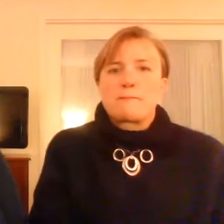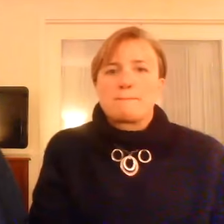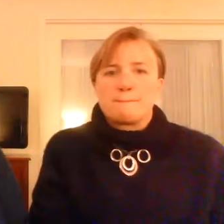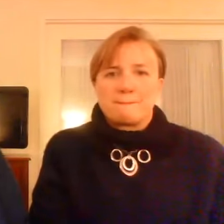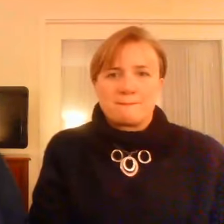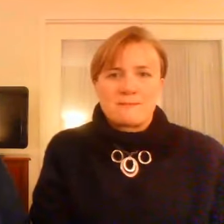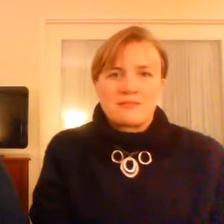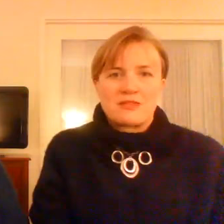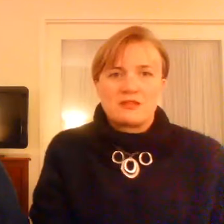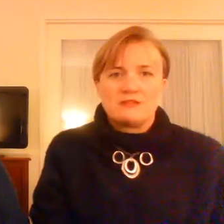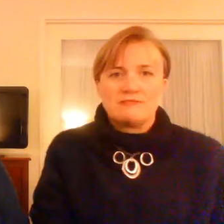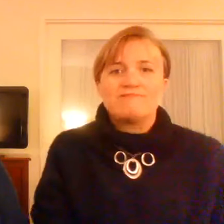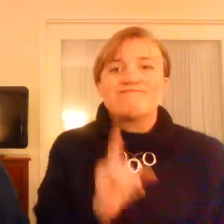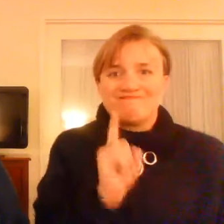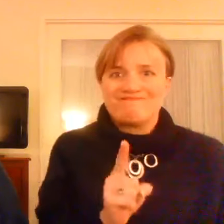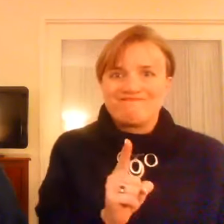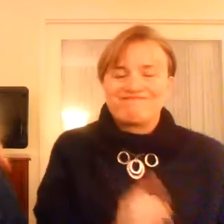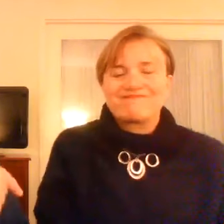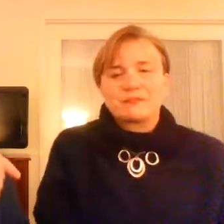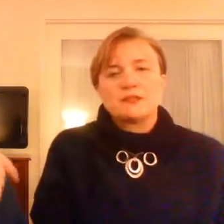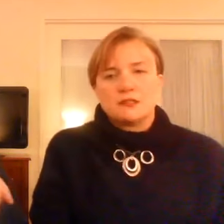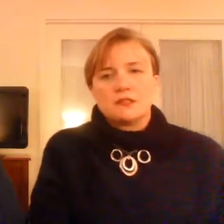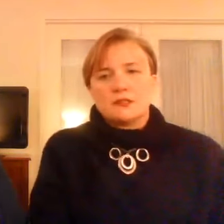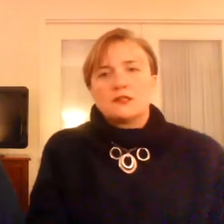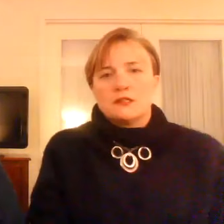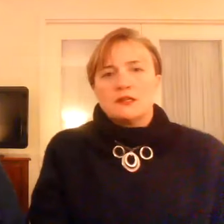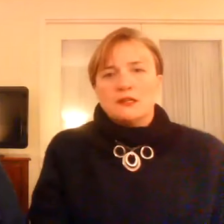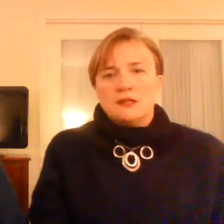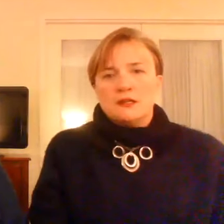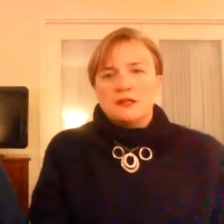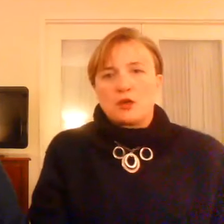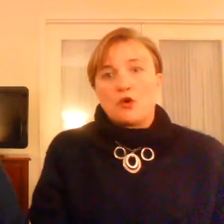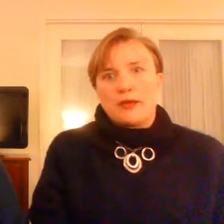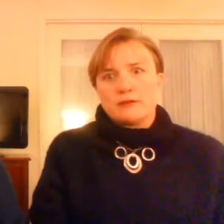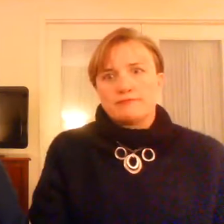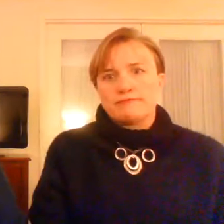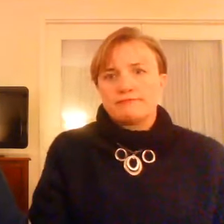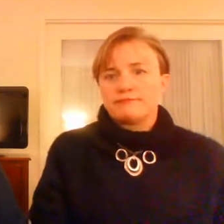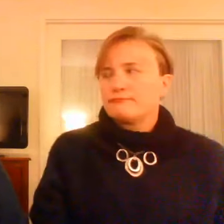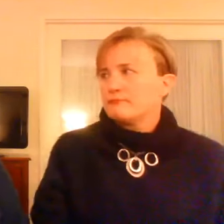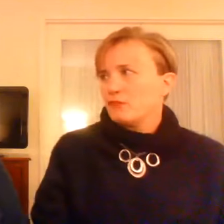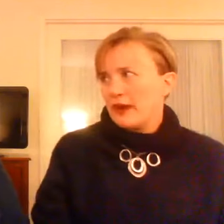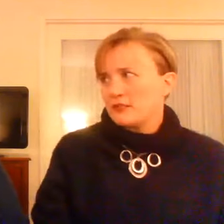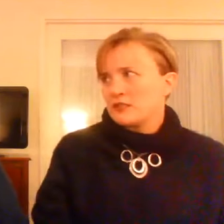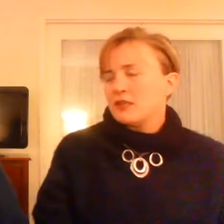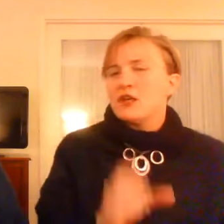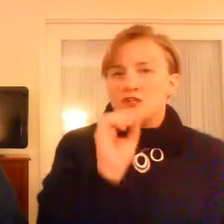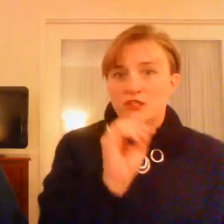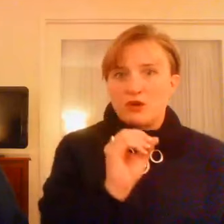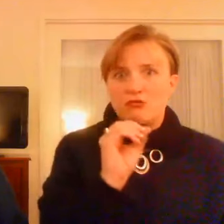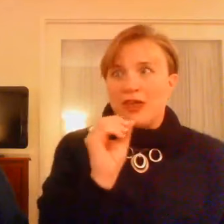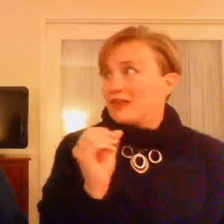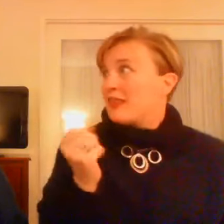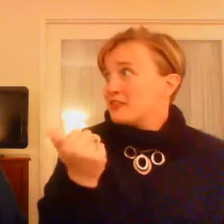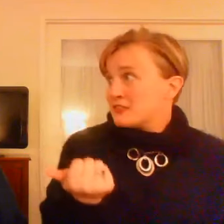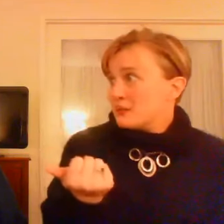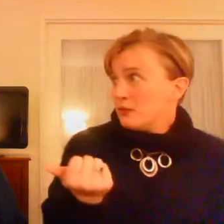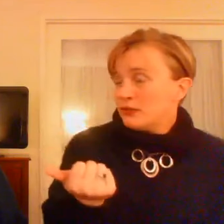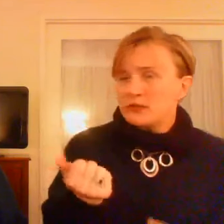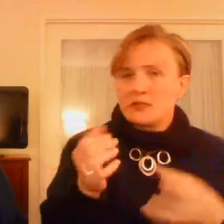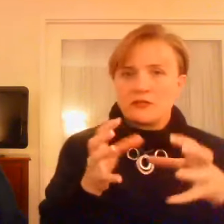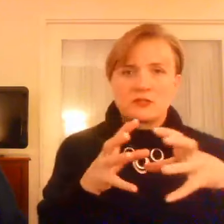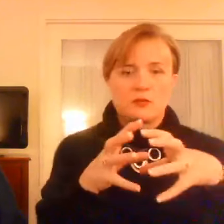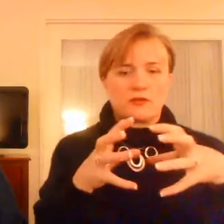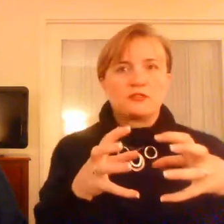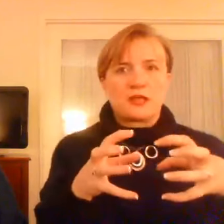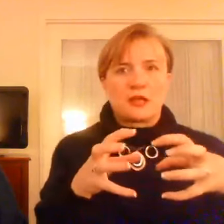This is where mastermind would end. You would, you would choose something, commit and go away. Right. So yeah. And this is the